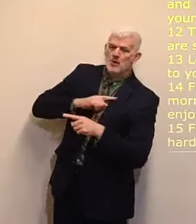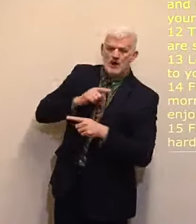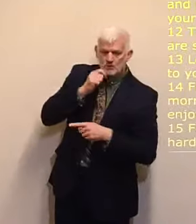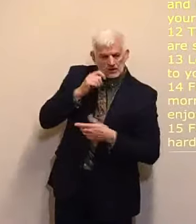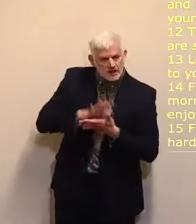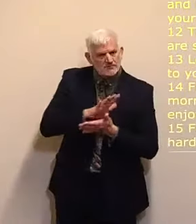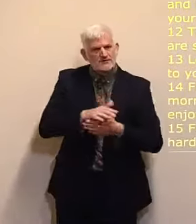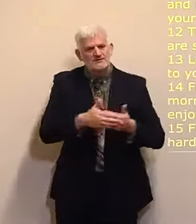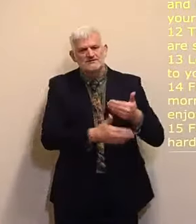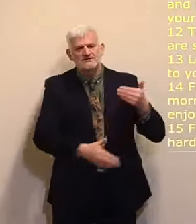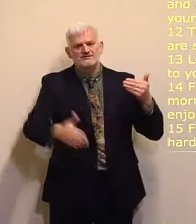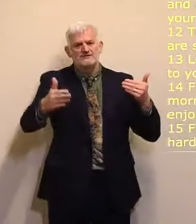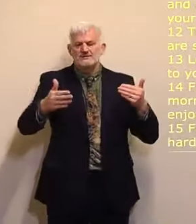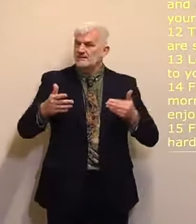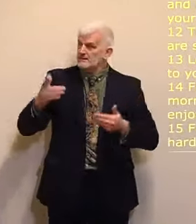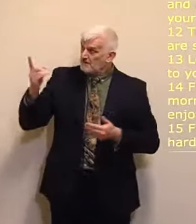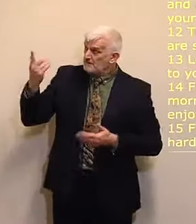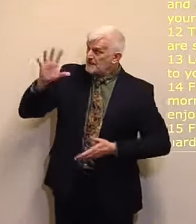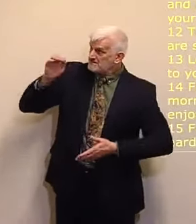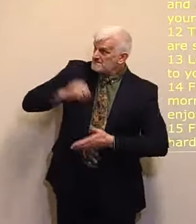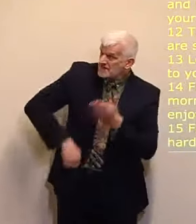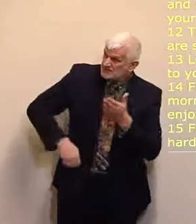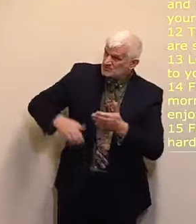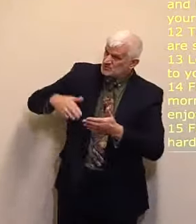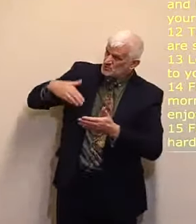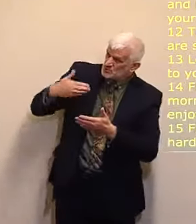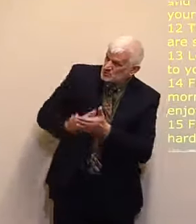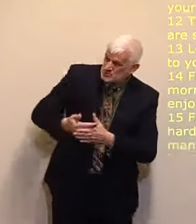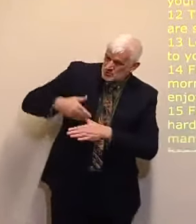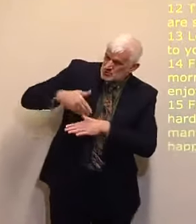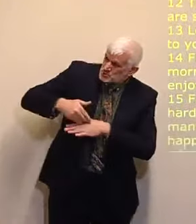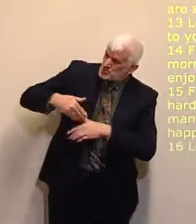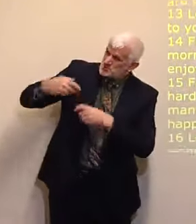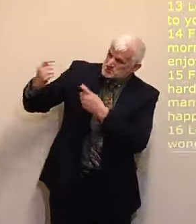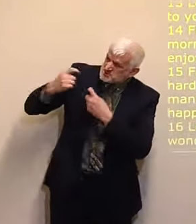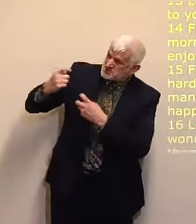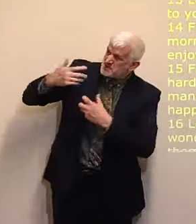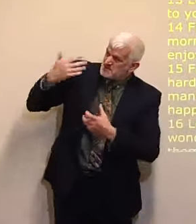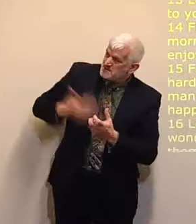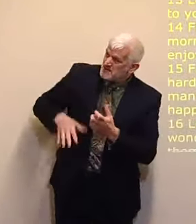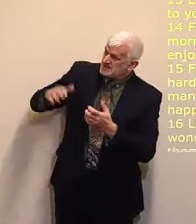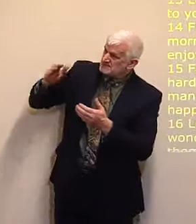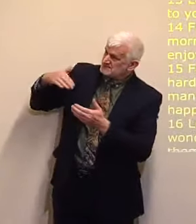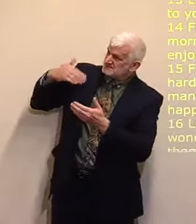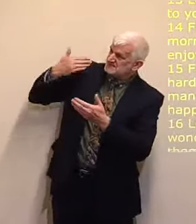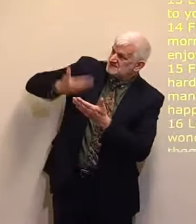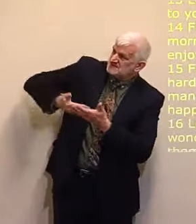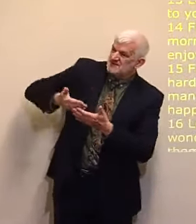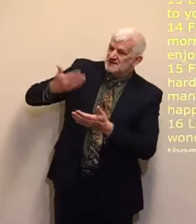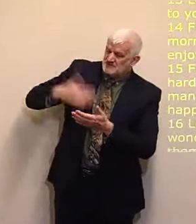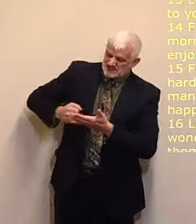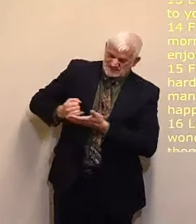us glad according to the days Wherein thou hast afflicted us And the years wherein we have seen evil